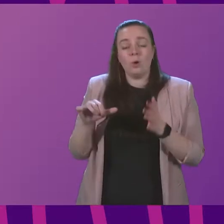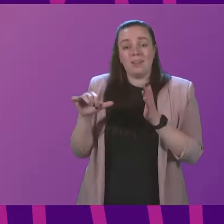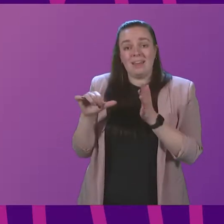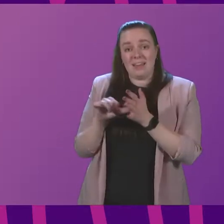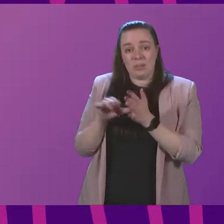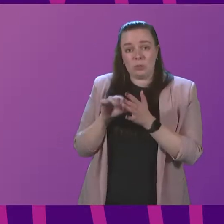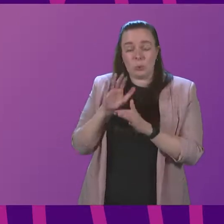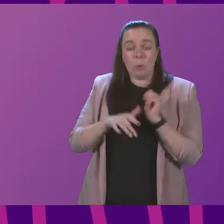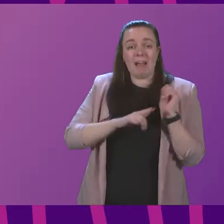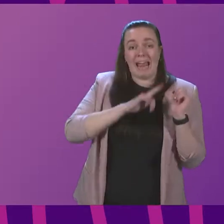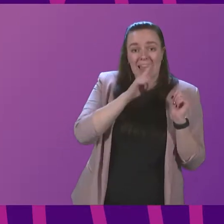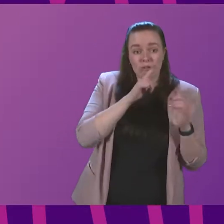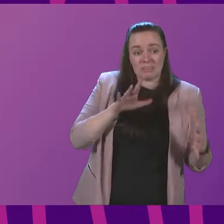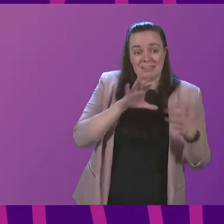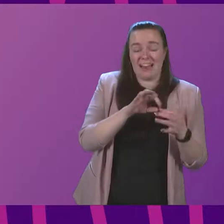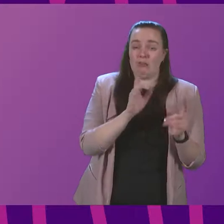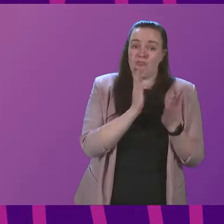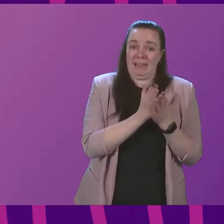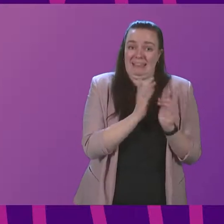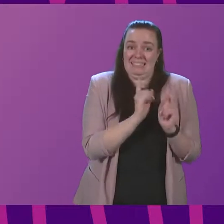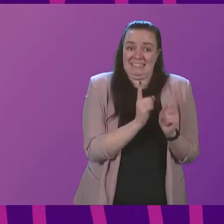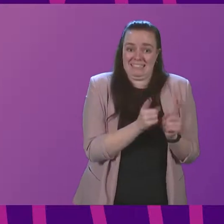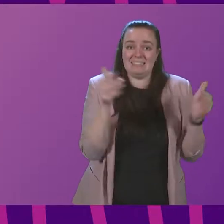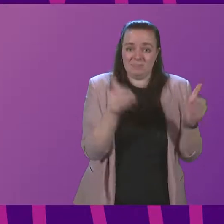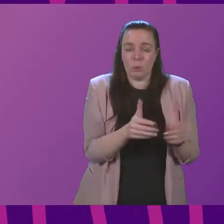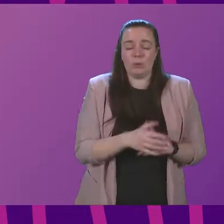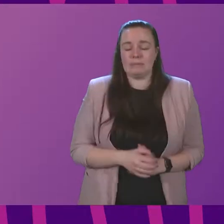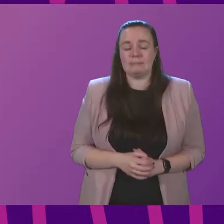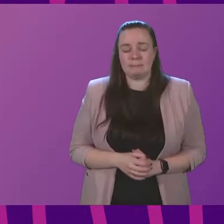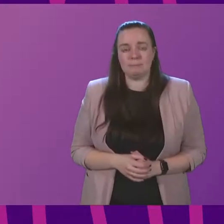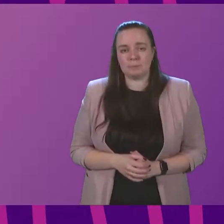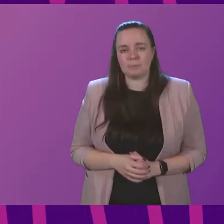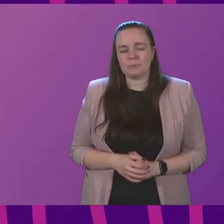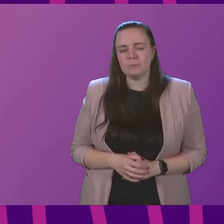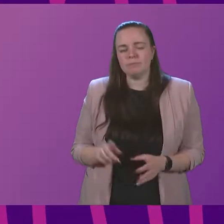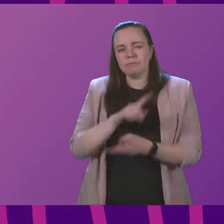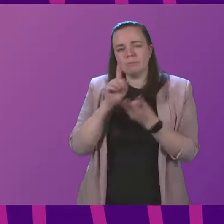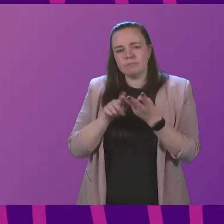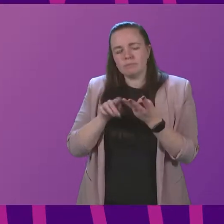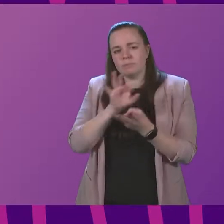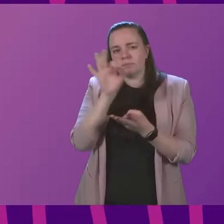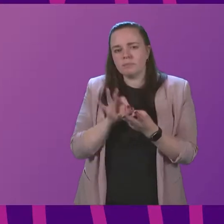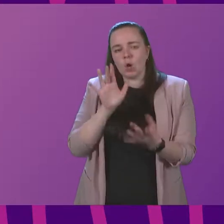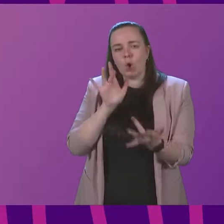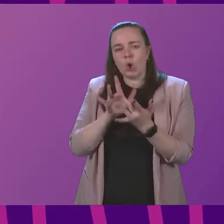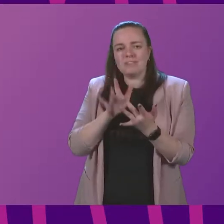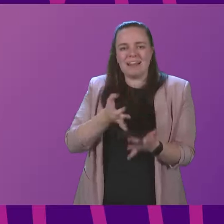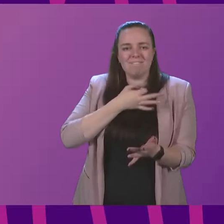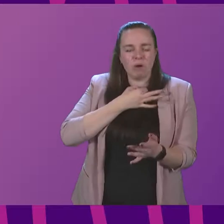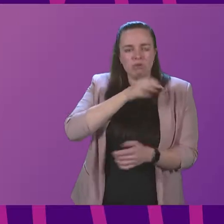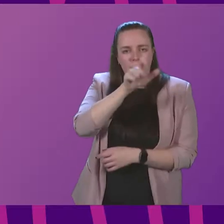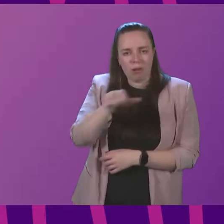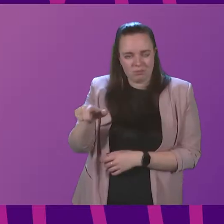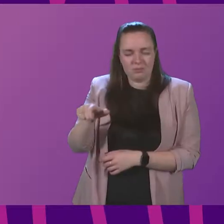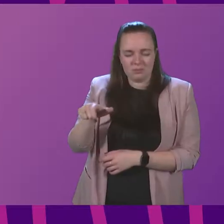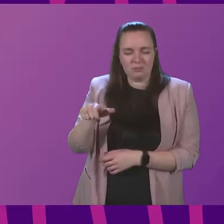electricity connection are really at the heart of that issue as well. On the question of contacting vulnerable customers,